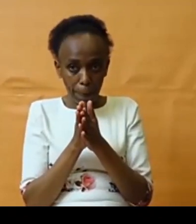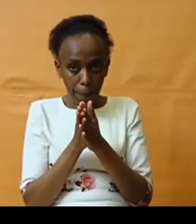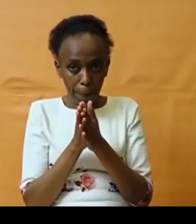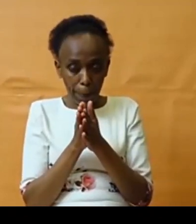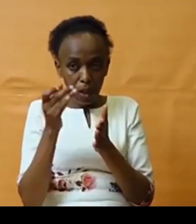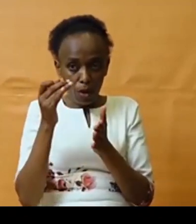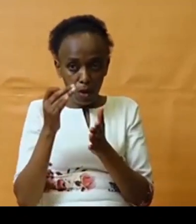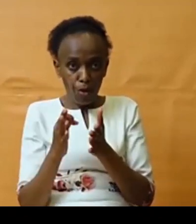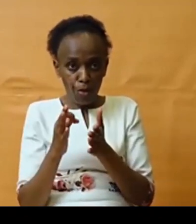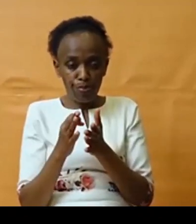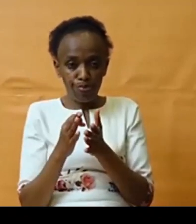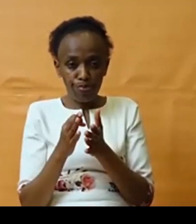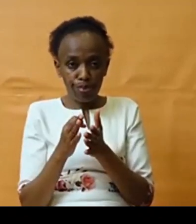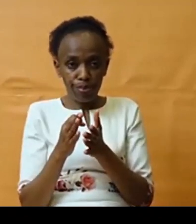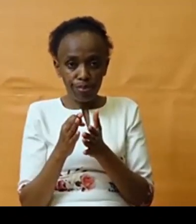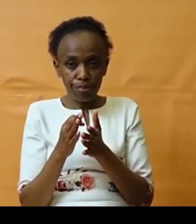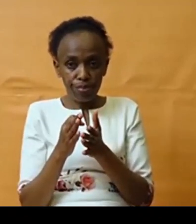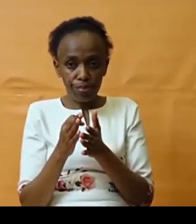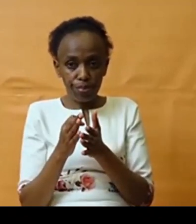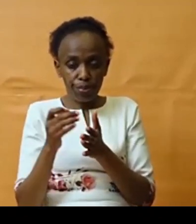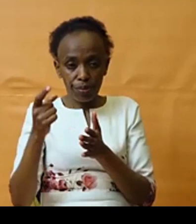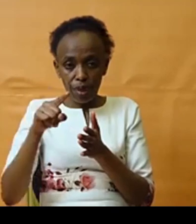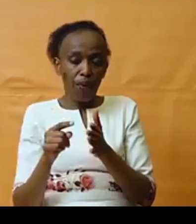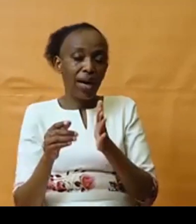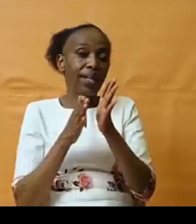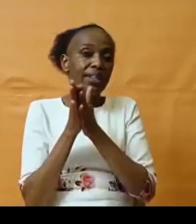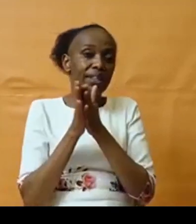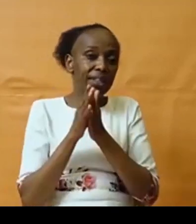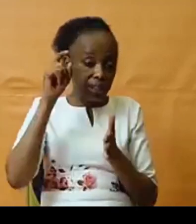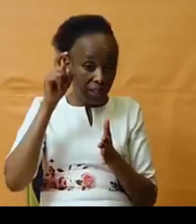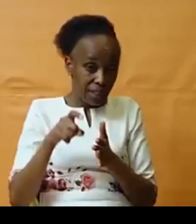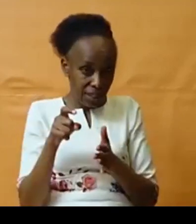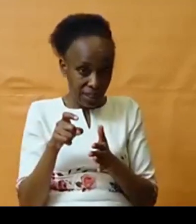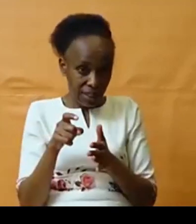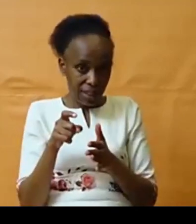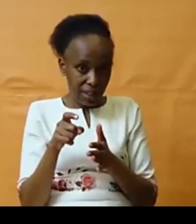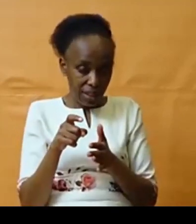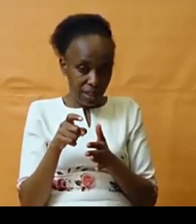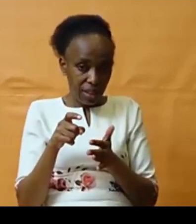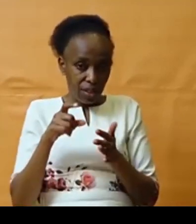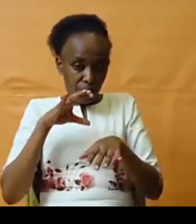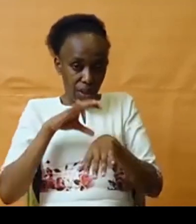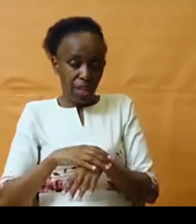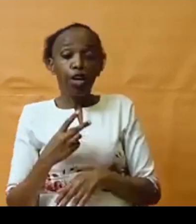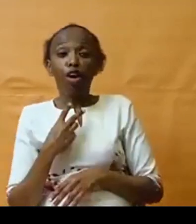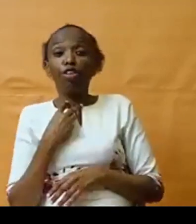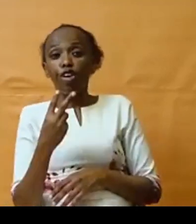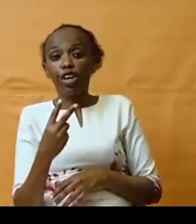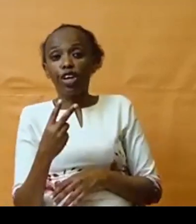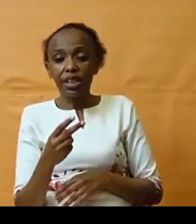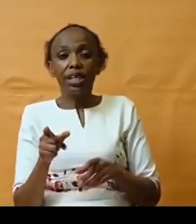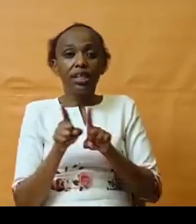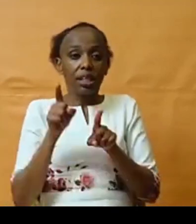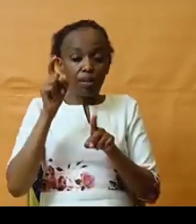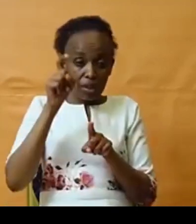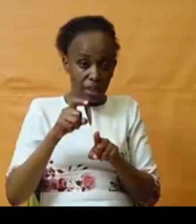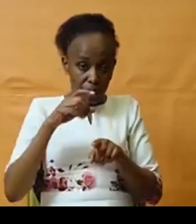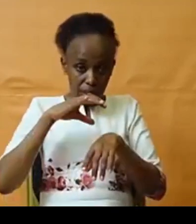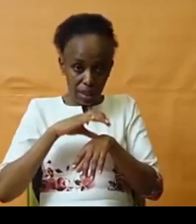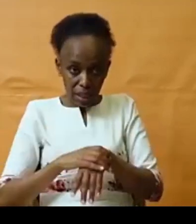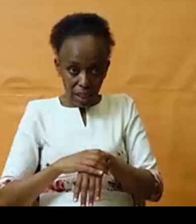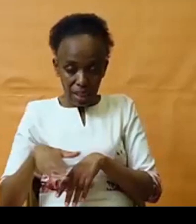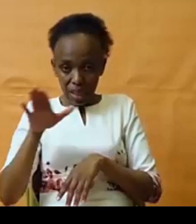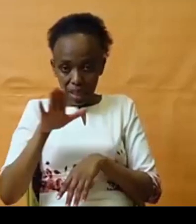of, of our interest needs to, to find a voice. They need to find a landing and they